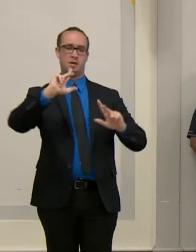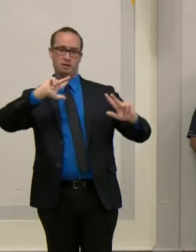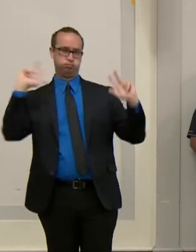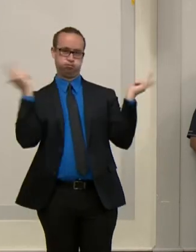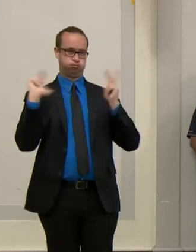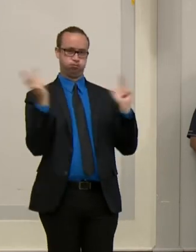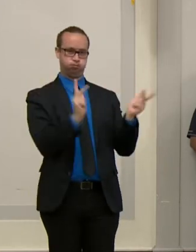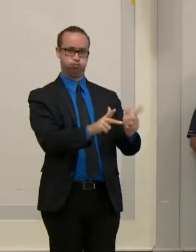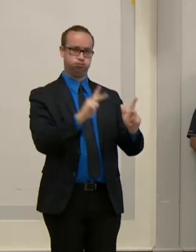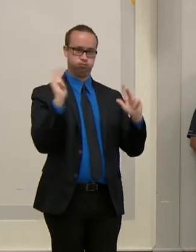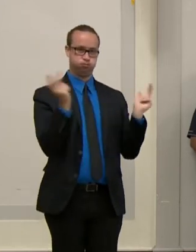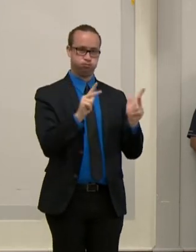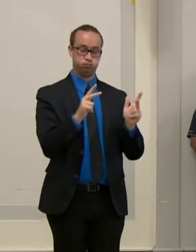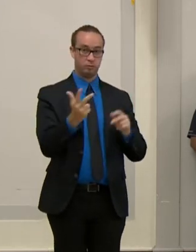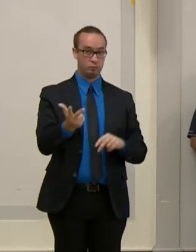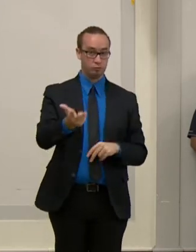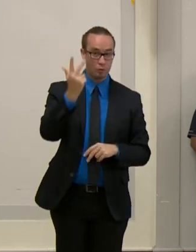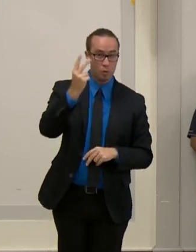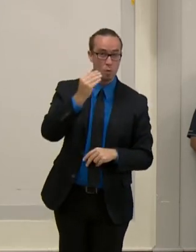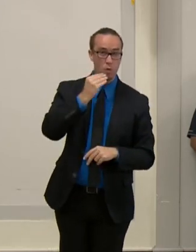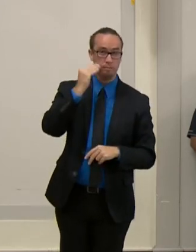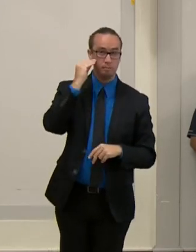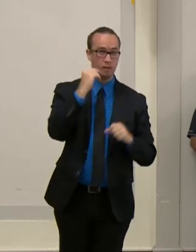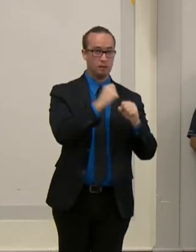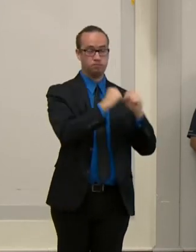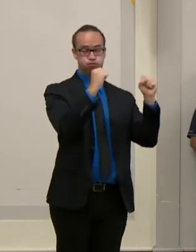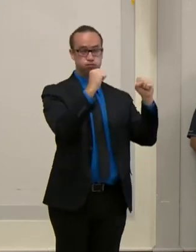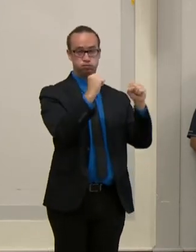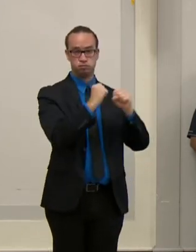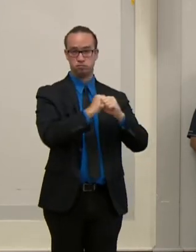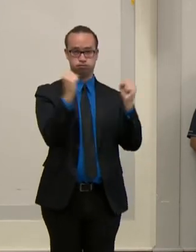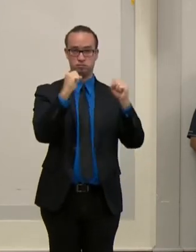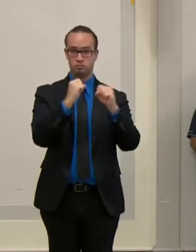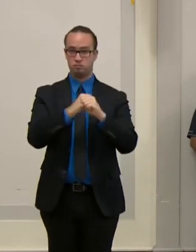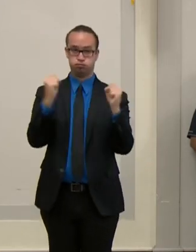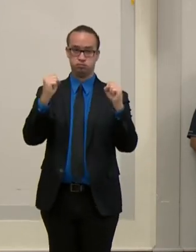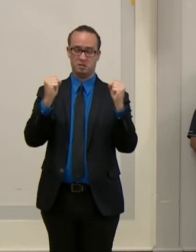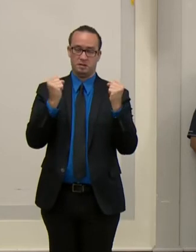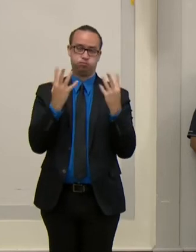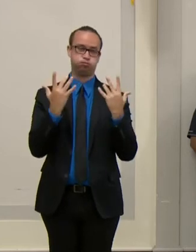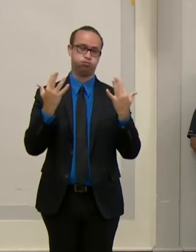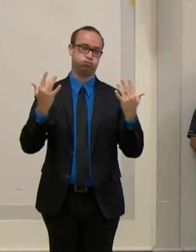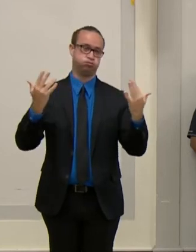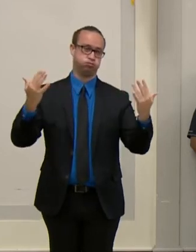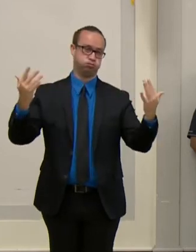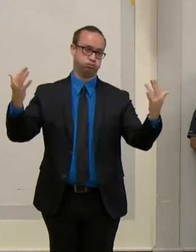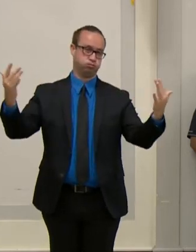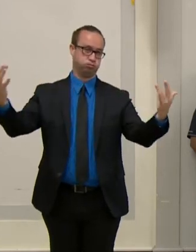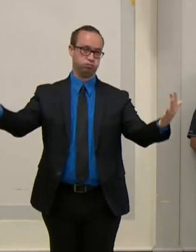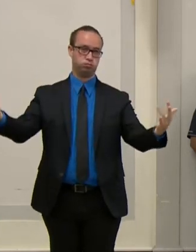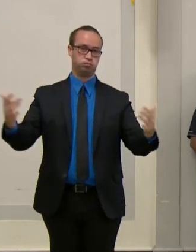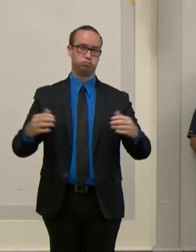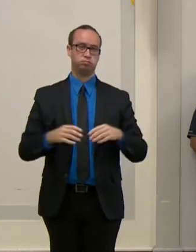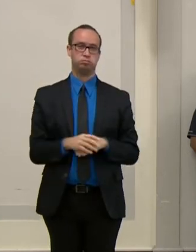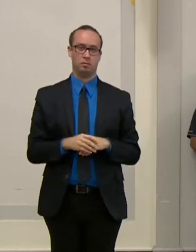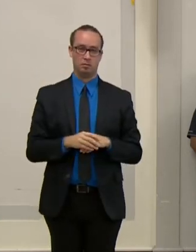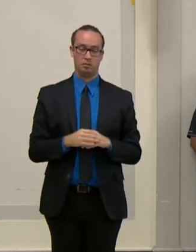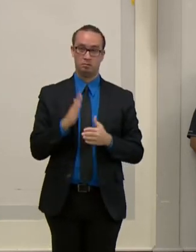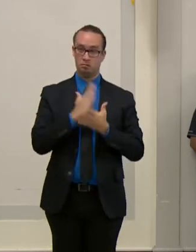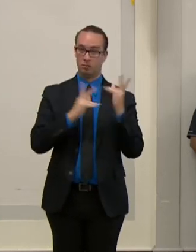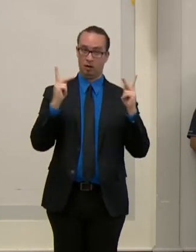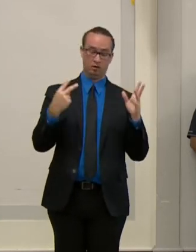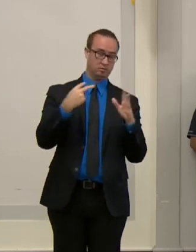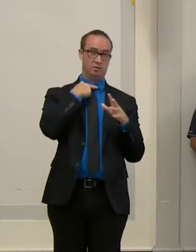small fires, a strong order of natural gas, and reports of people trapped in the debris. Crews began initial